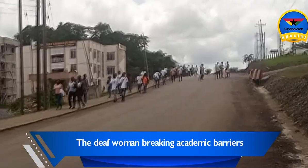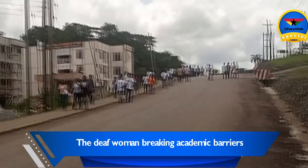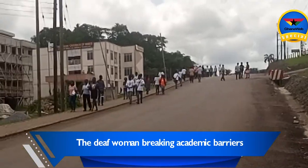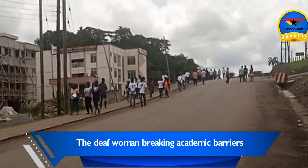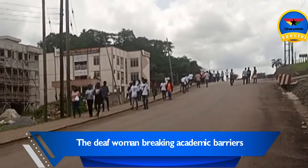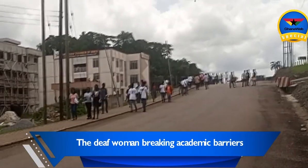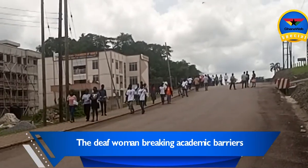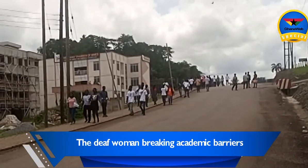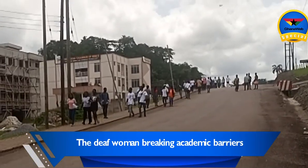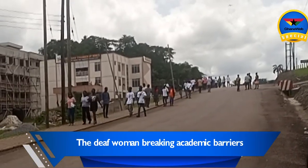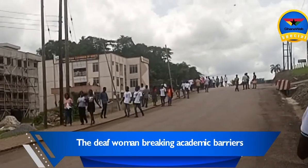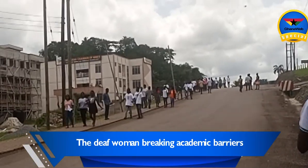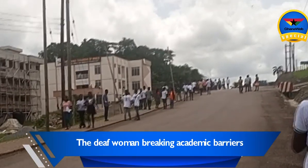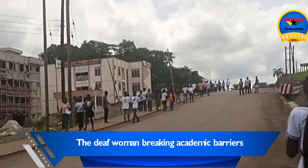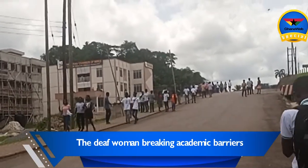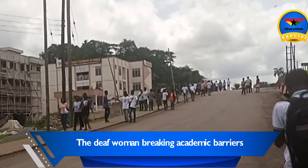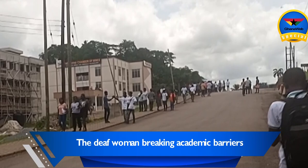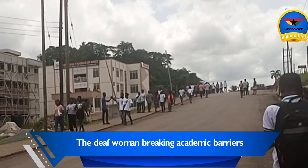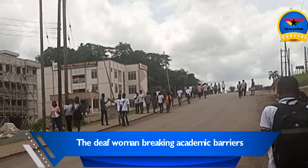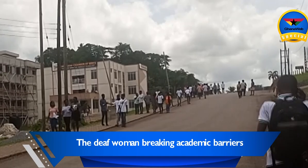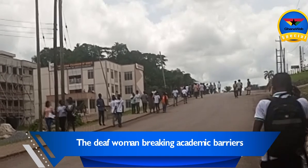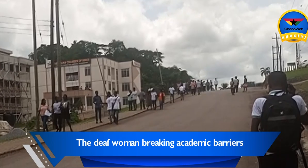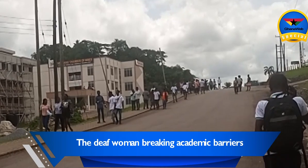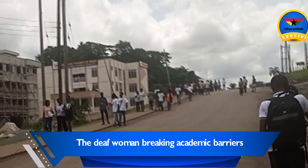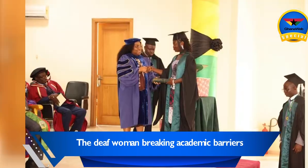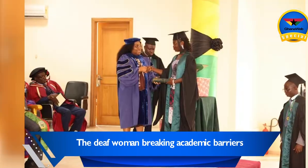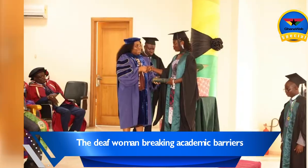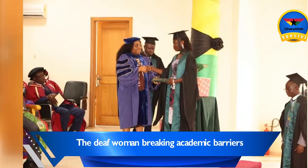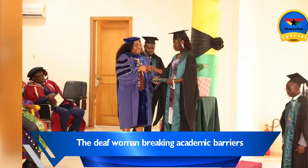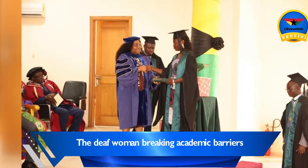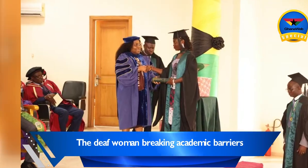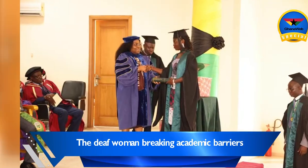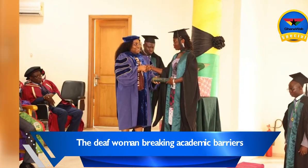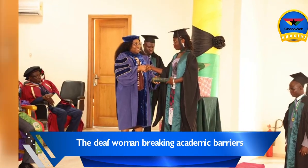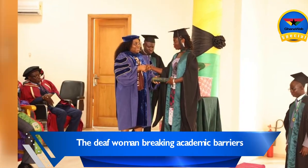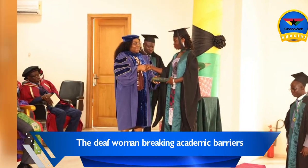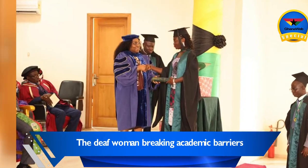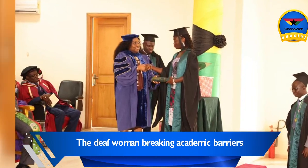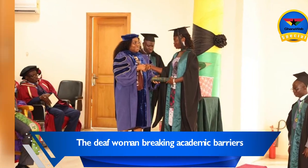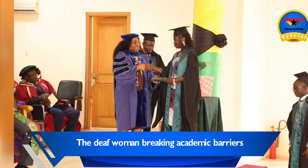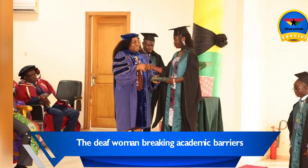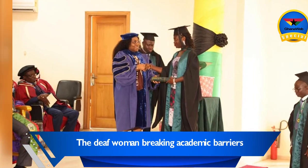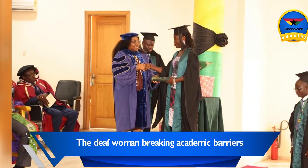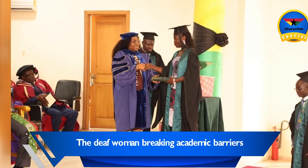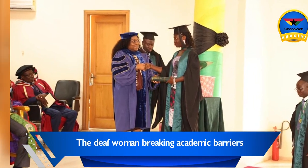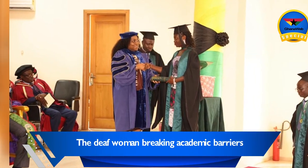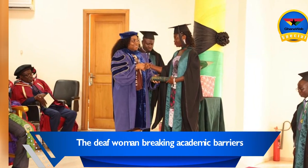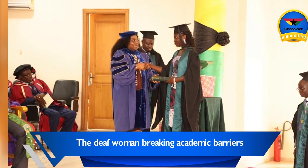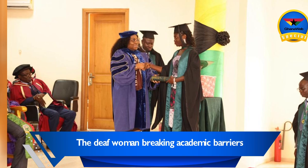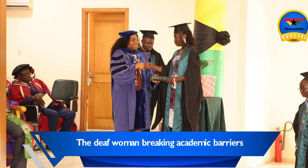she could no longer sell for her mother as she used to do. And even as a church singer, she could no longer